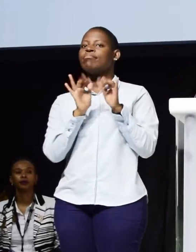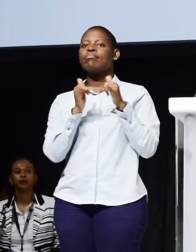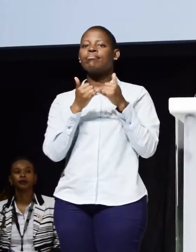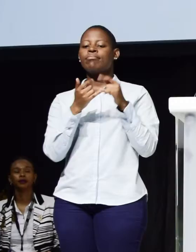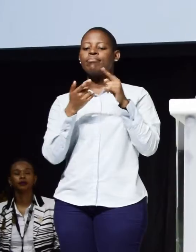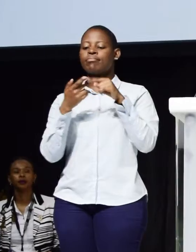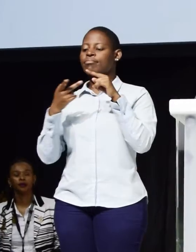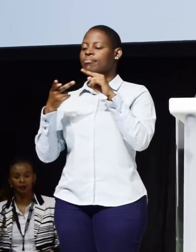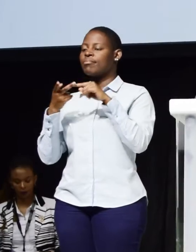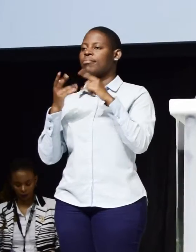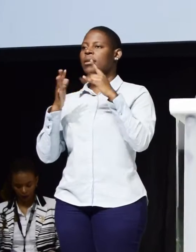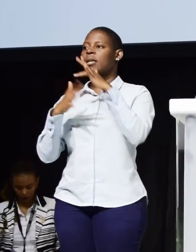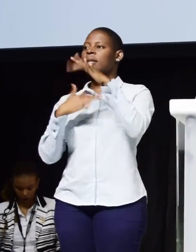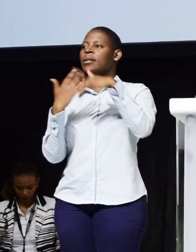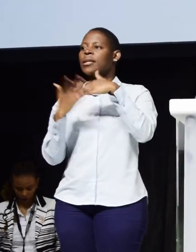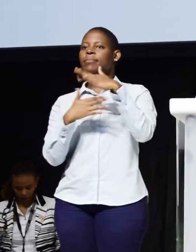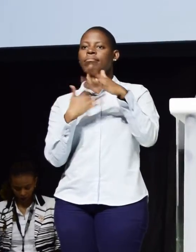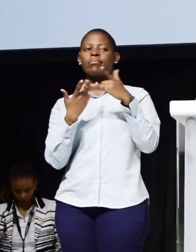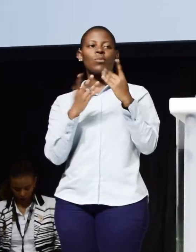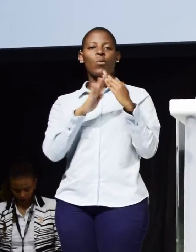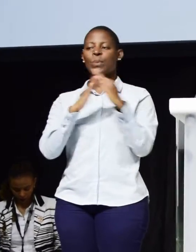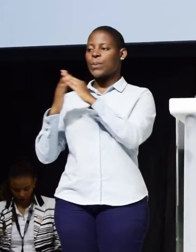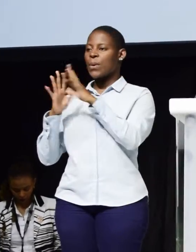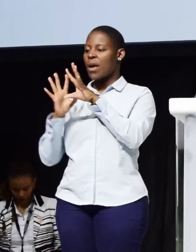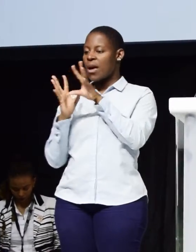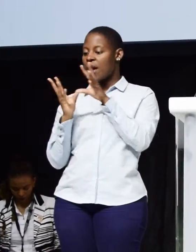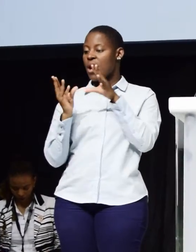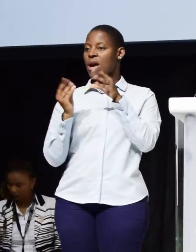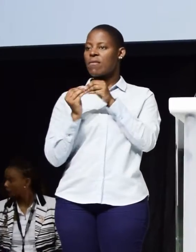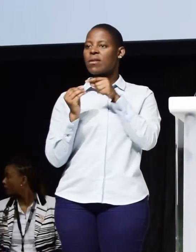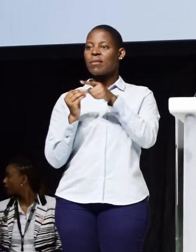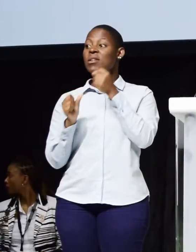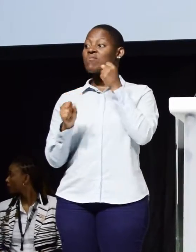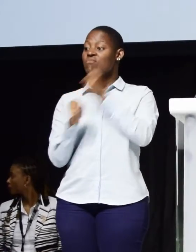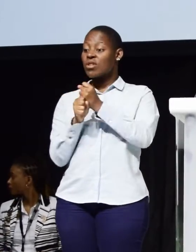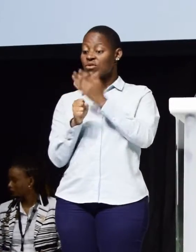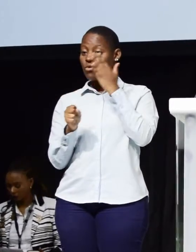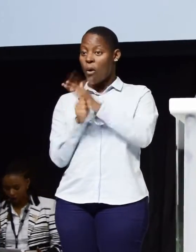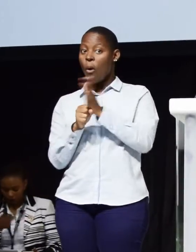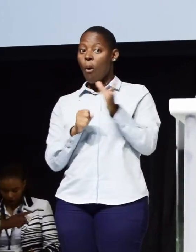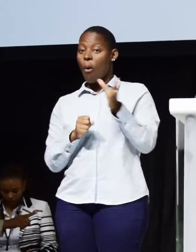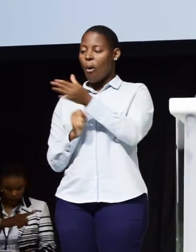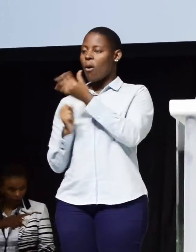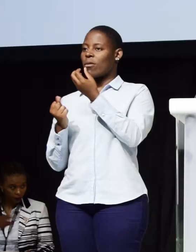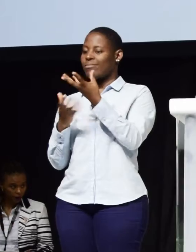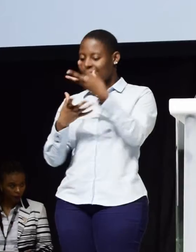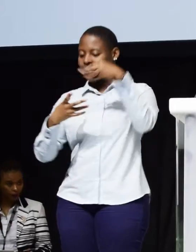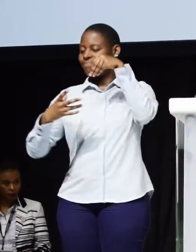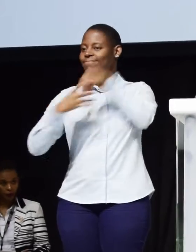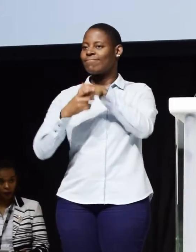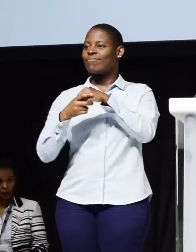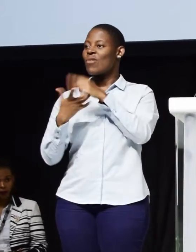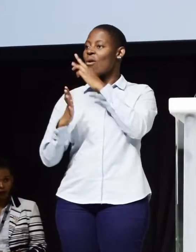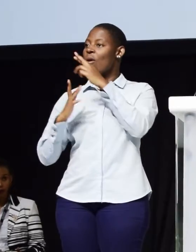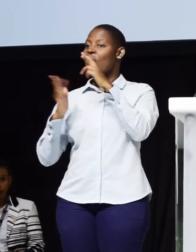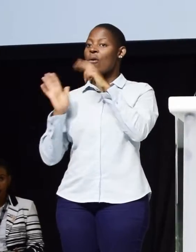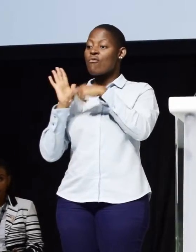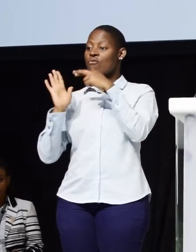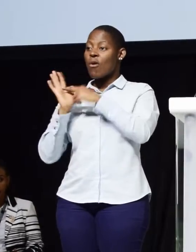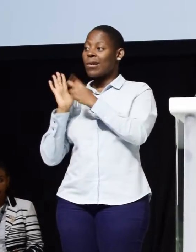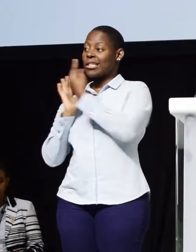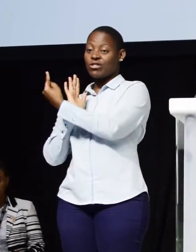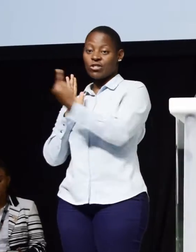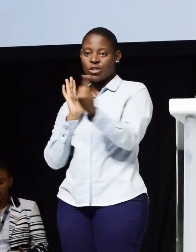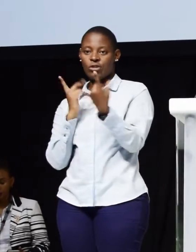the private sector have played their role in ensuring that we deliver